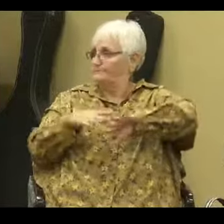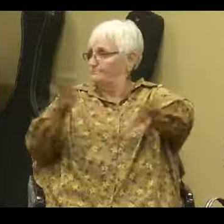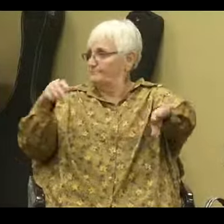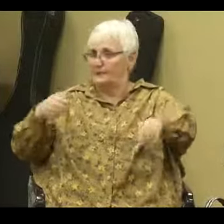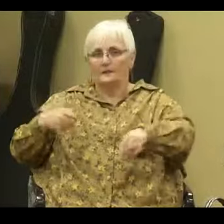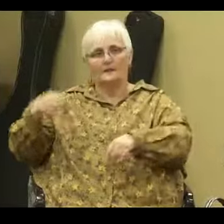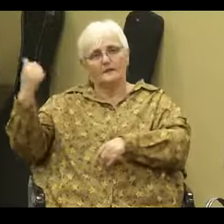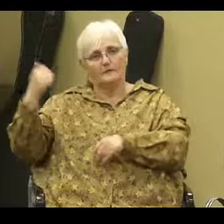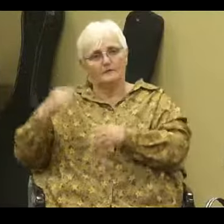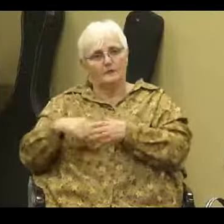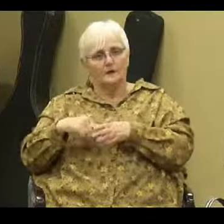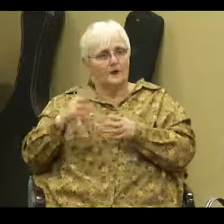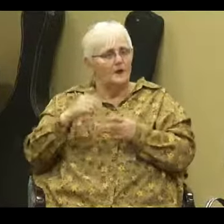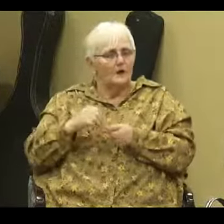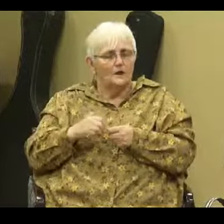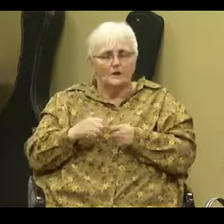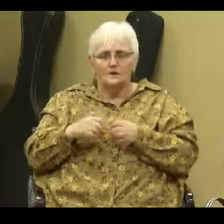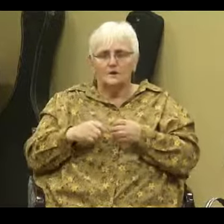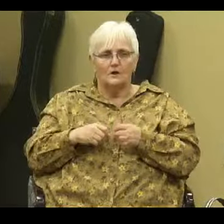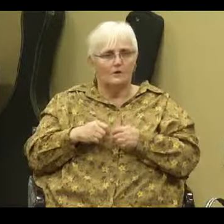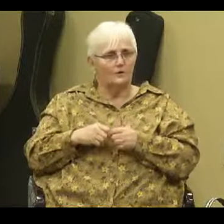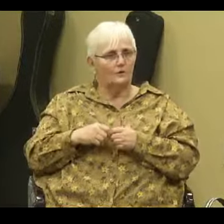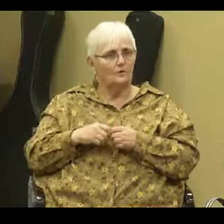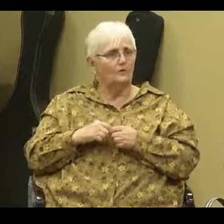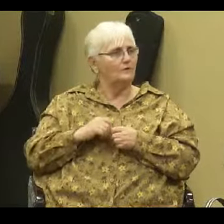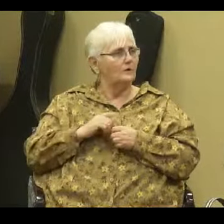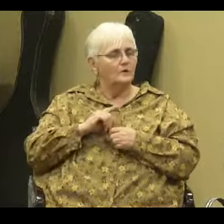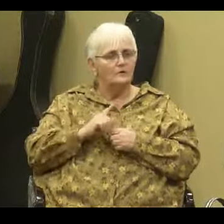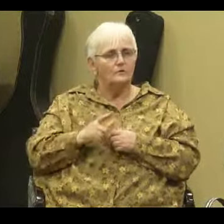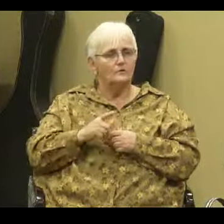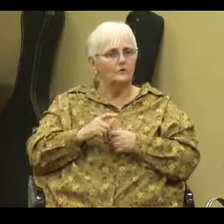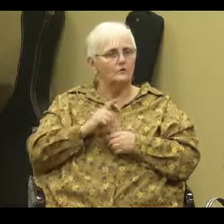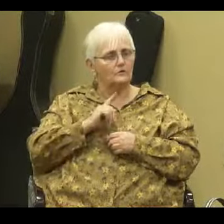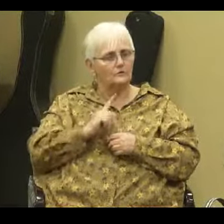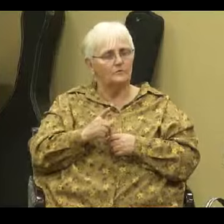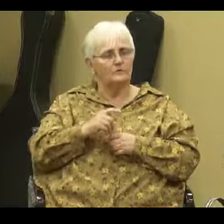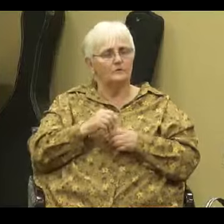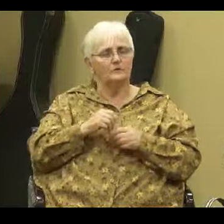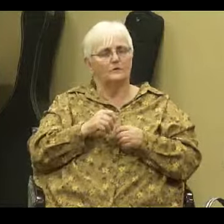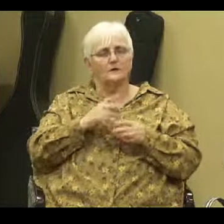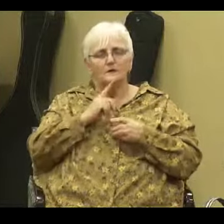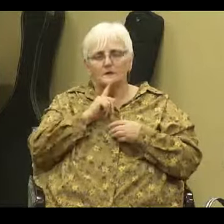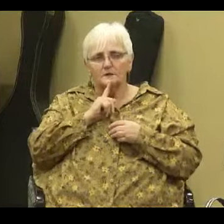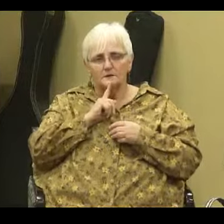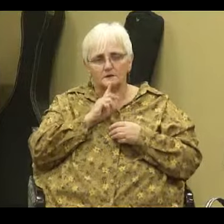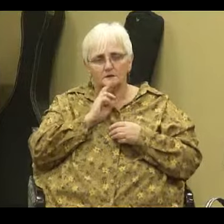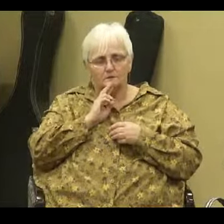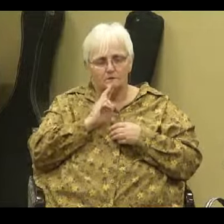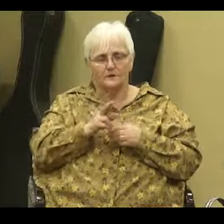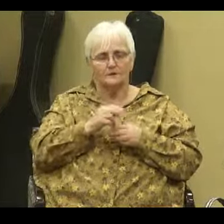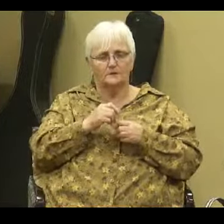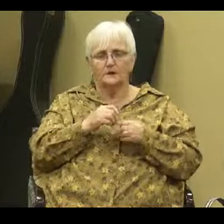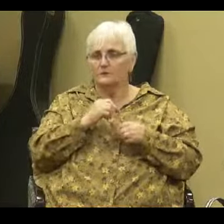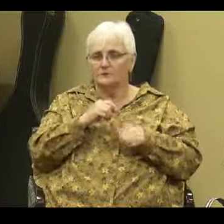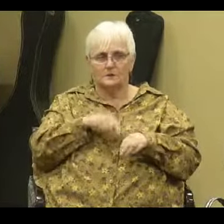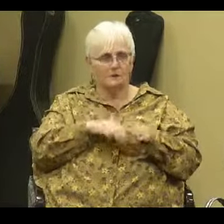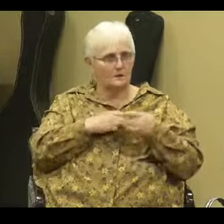Amen. There's no, you know, there wasn't, the real, real, genuine, sincere, sincerity wasn't there because,